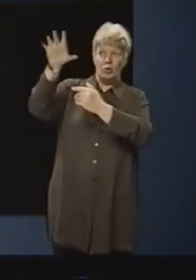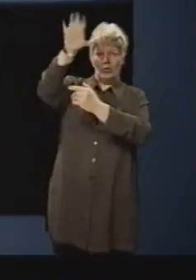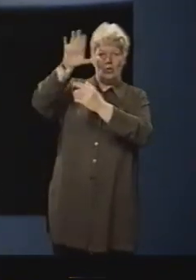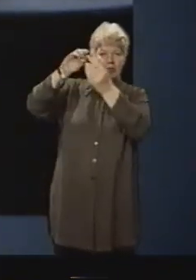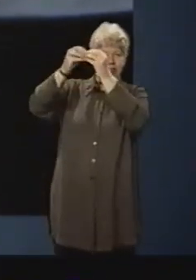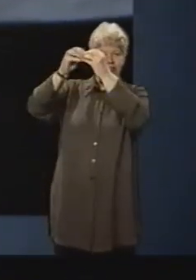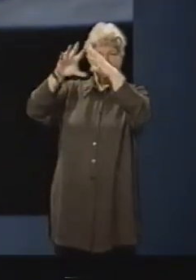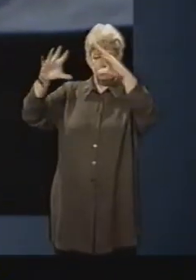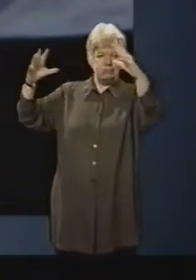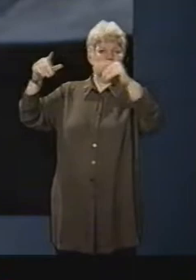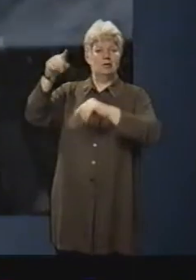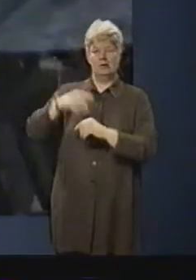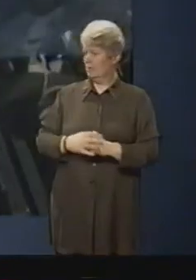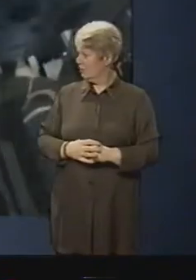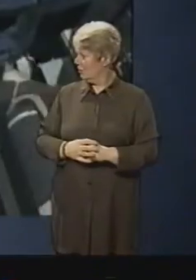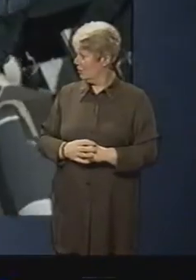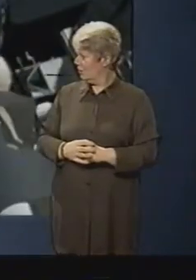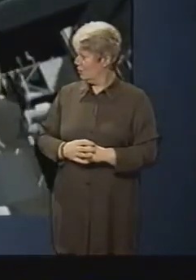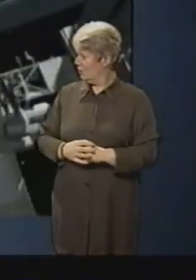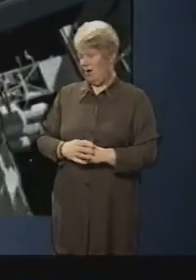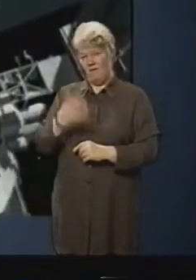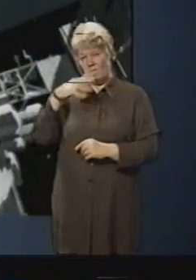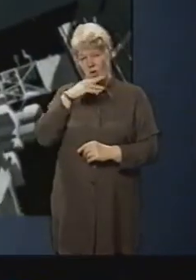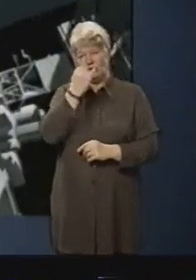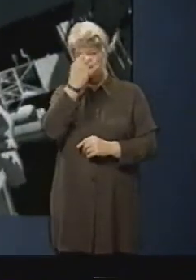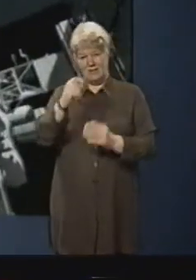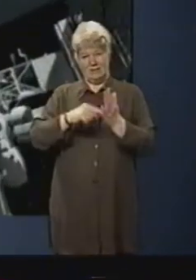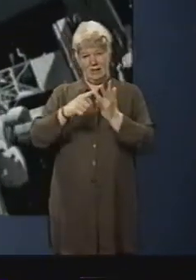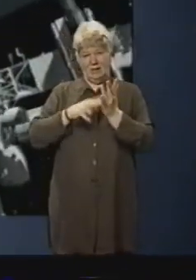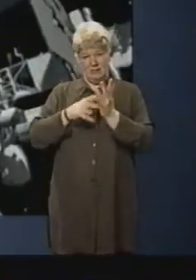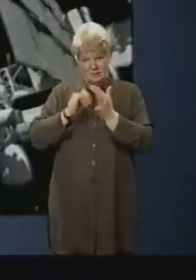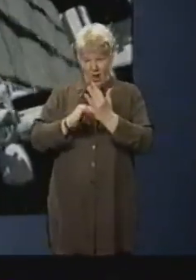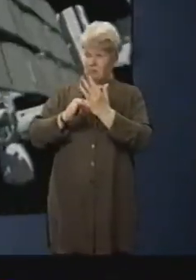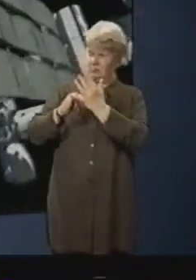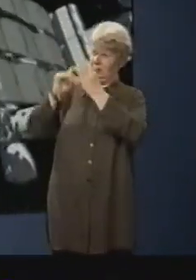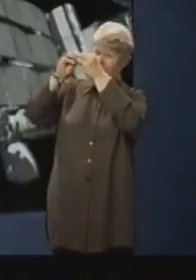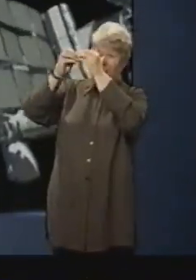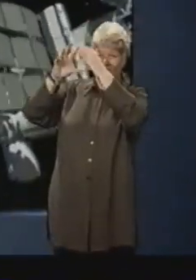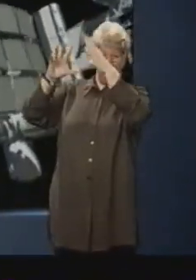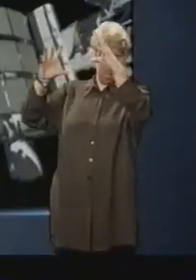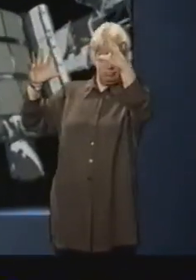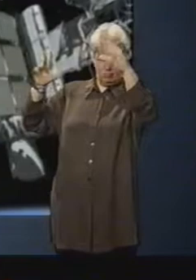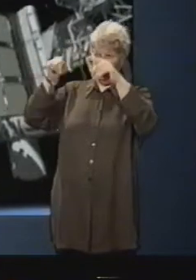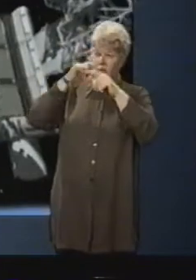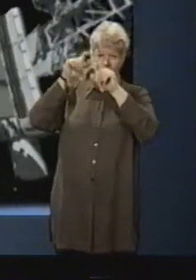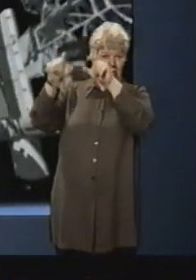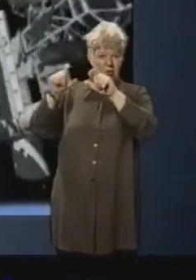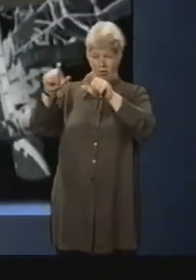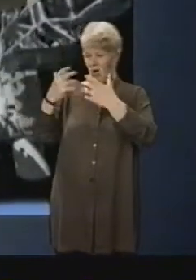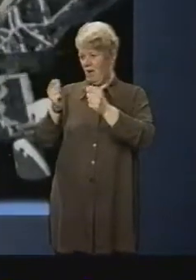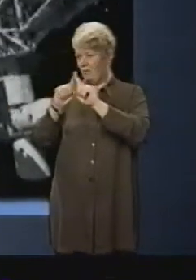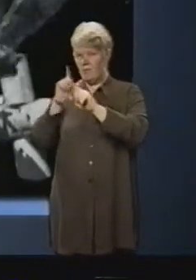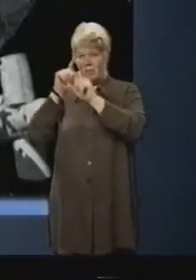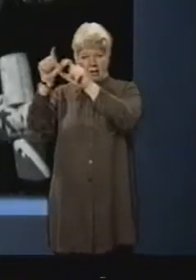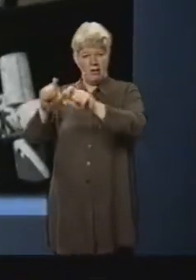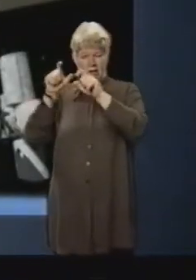The eventual 460-ton structure will provide as much space as a Boeing 747 passenger cabin, where up